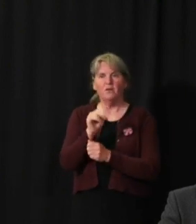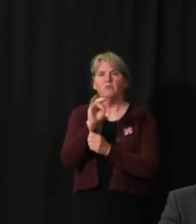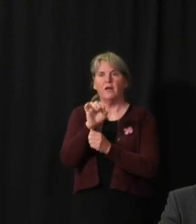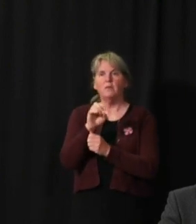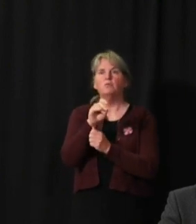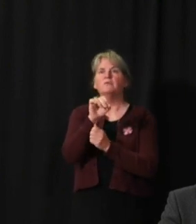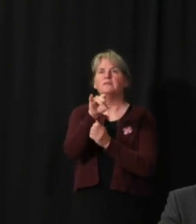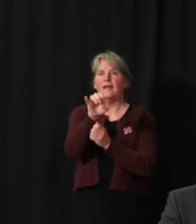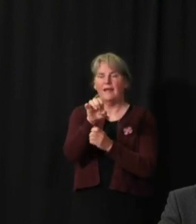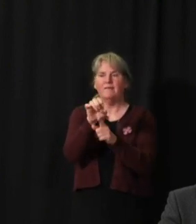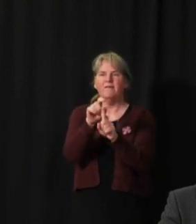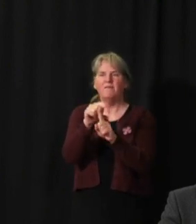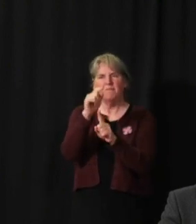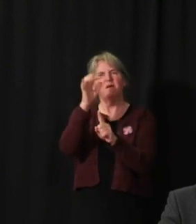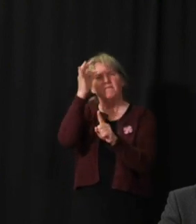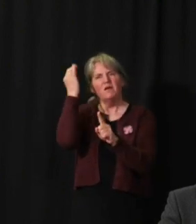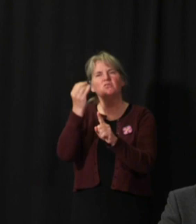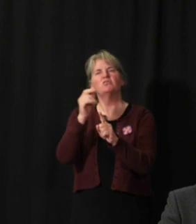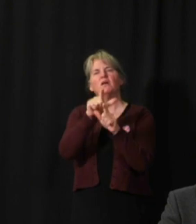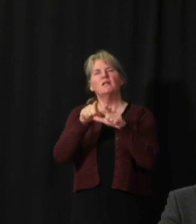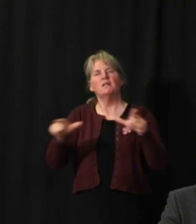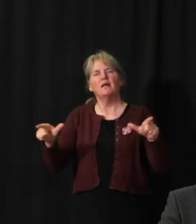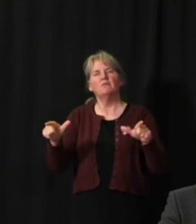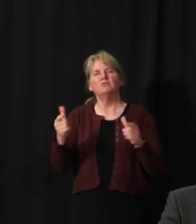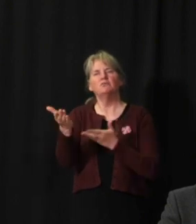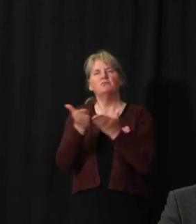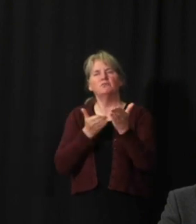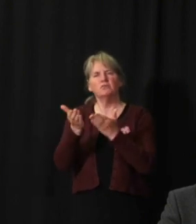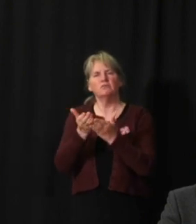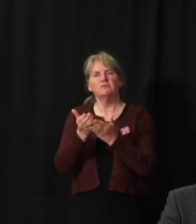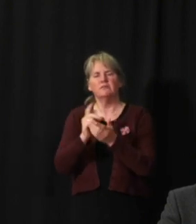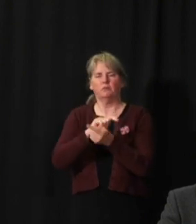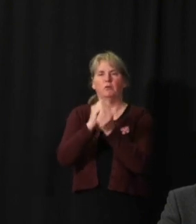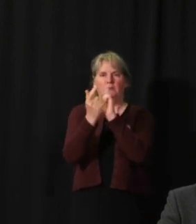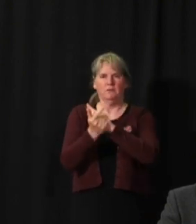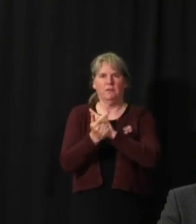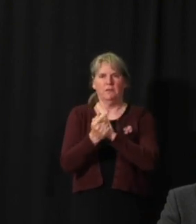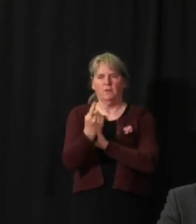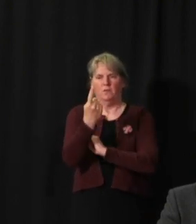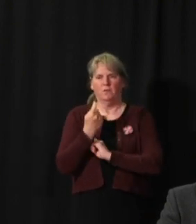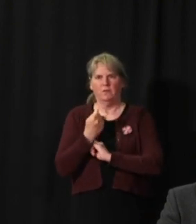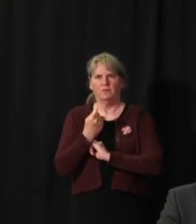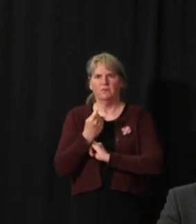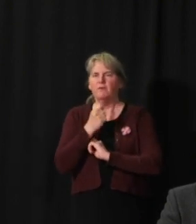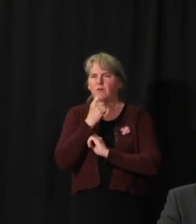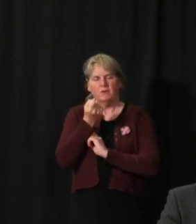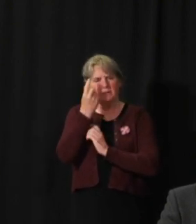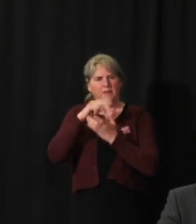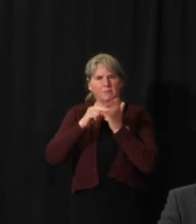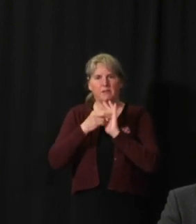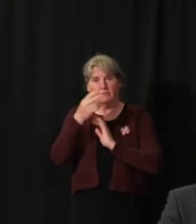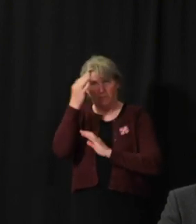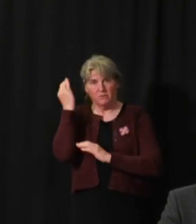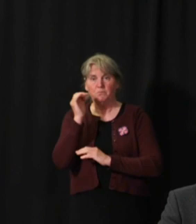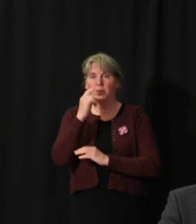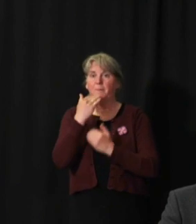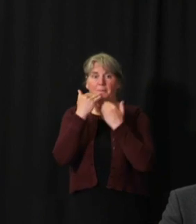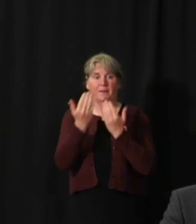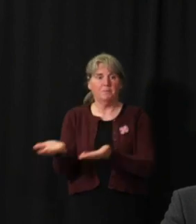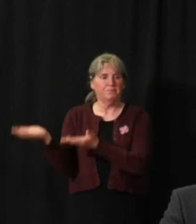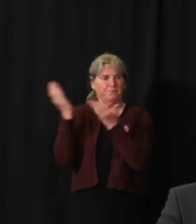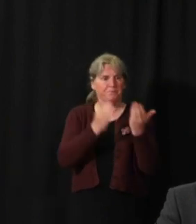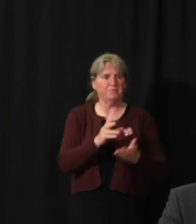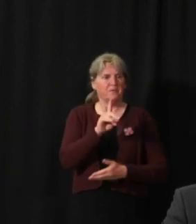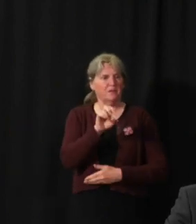Boursier from the French Language Services Directorate to translate those questions for those who do not speak French. Thank you. Dr. Hanley?